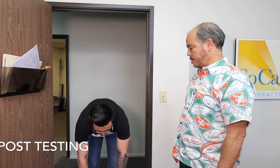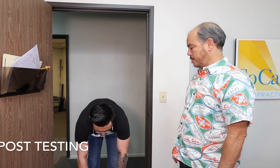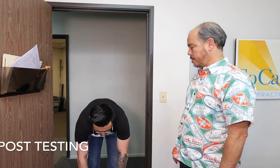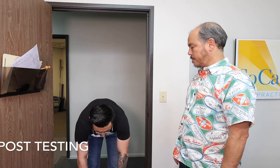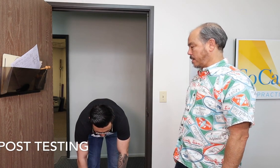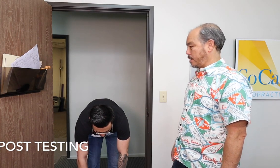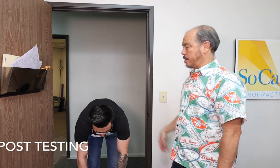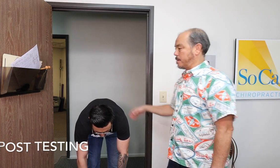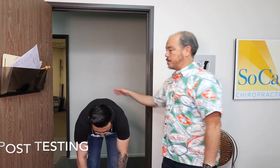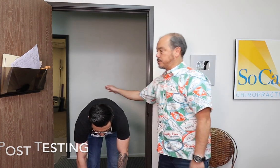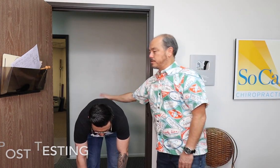Okay. How much?